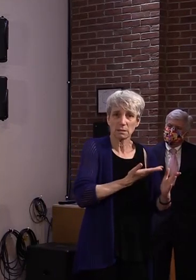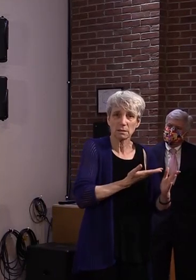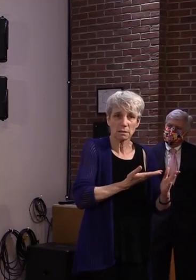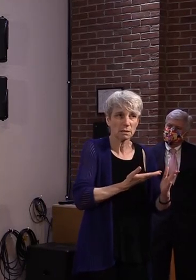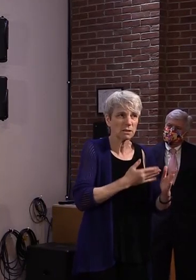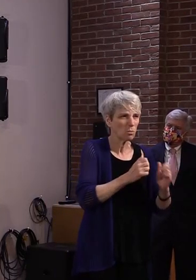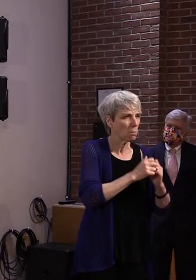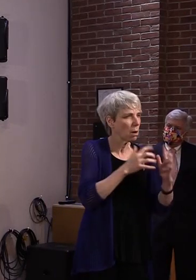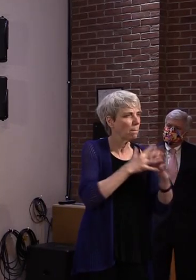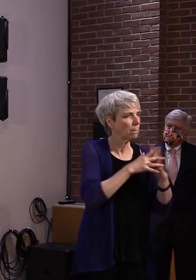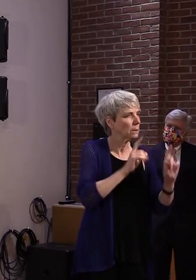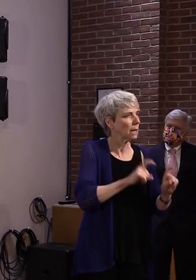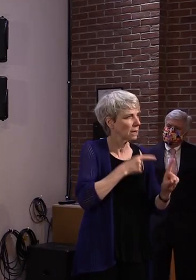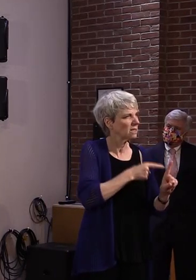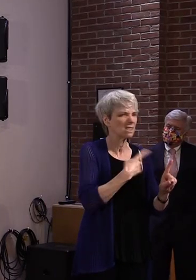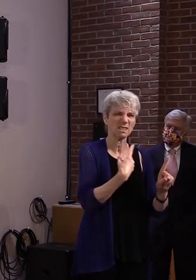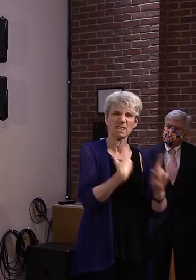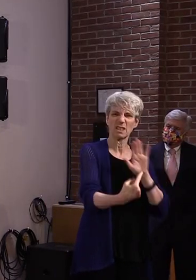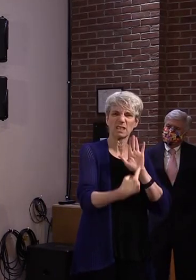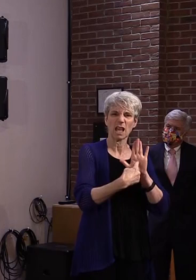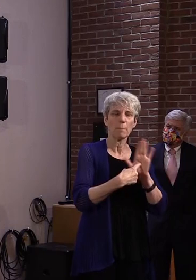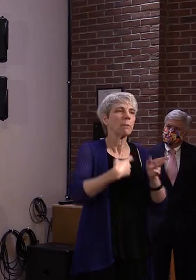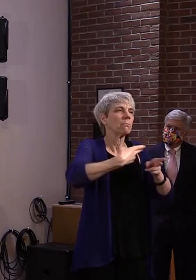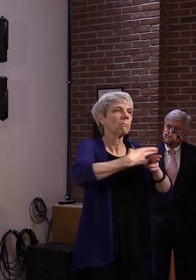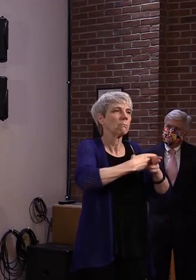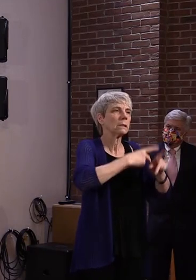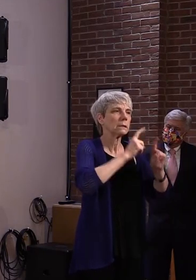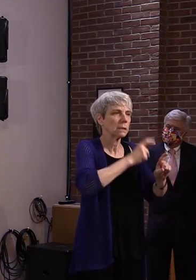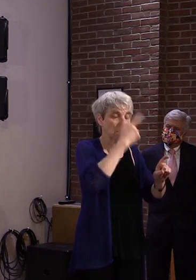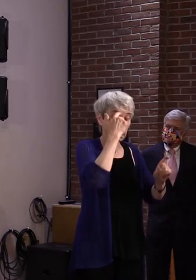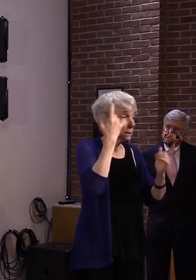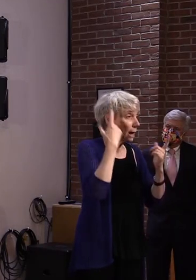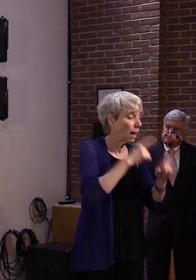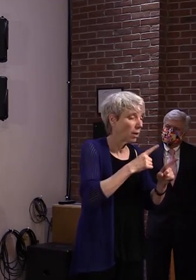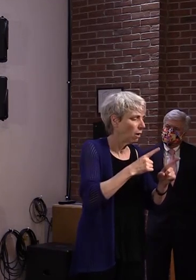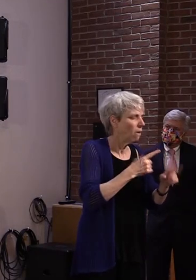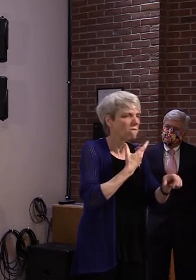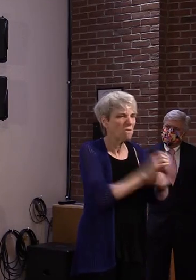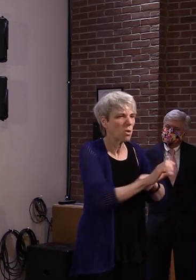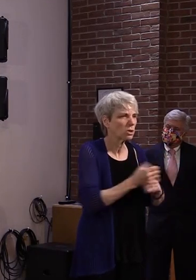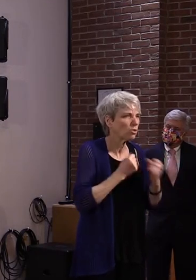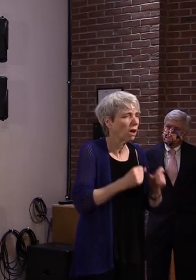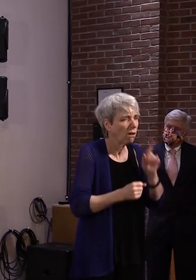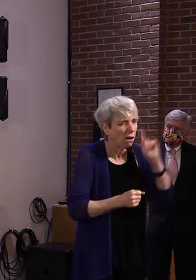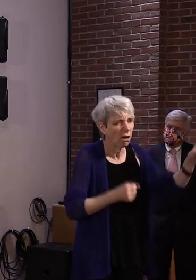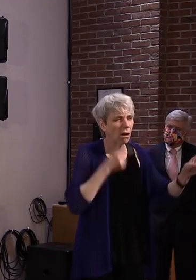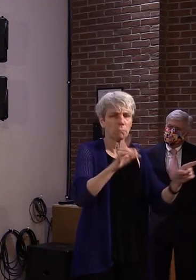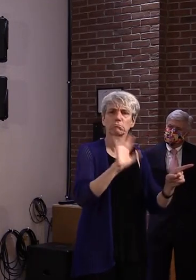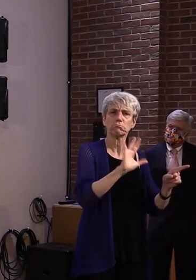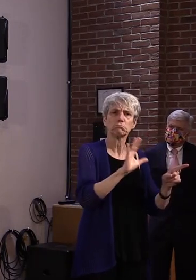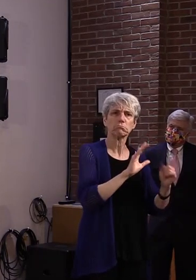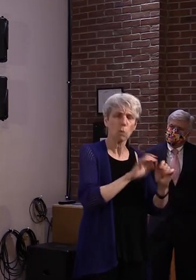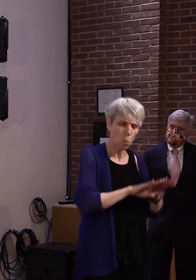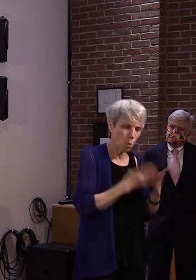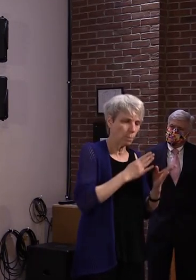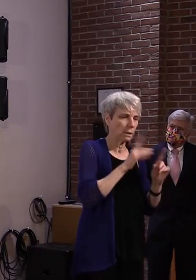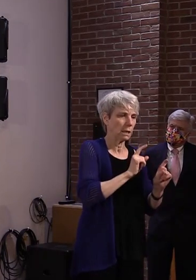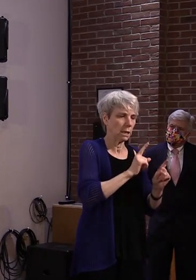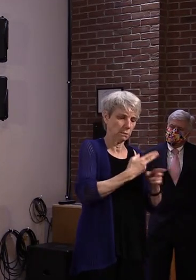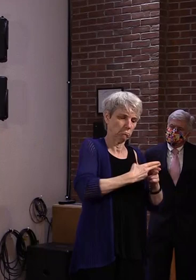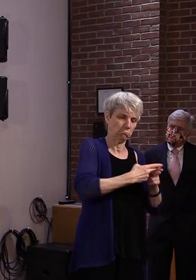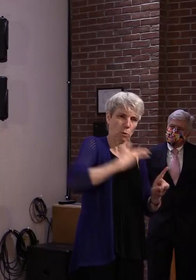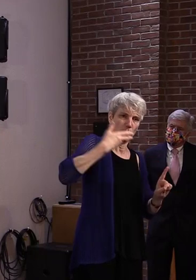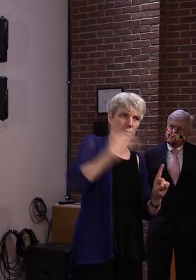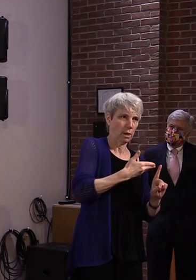example of what we would do in the setting of a concern about a part of the state that was having